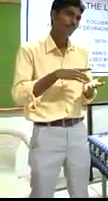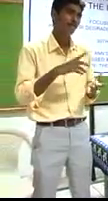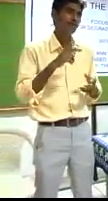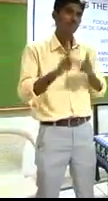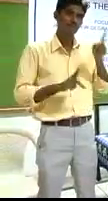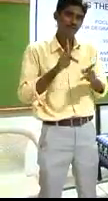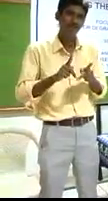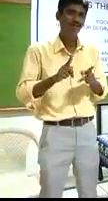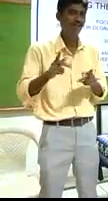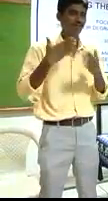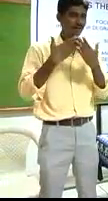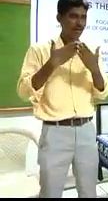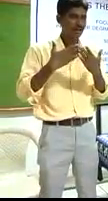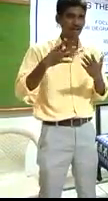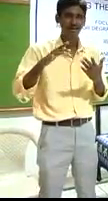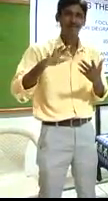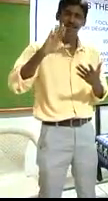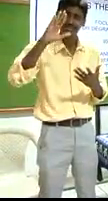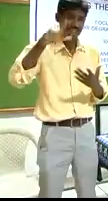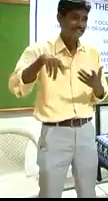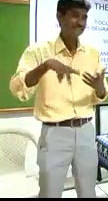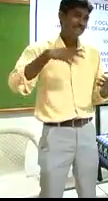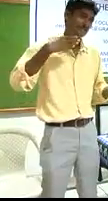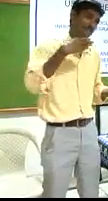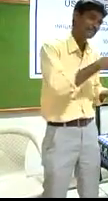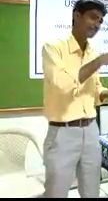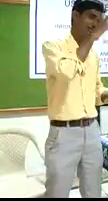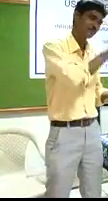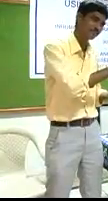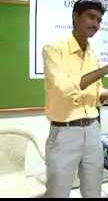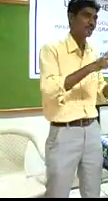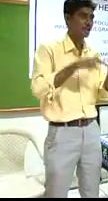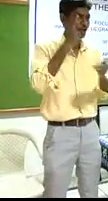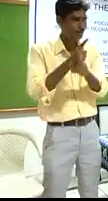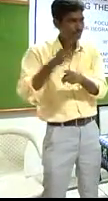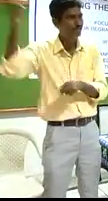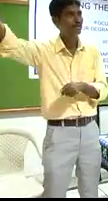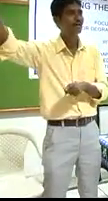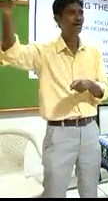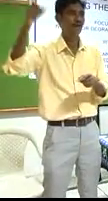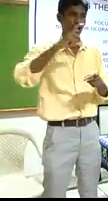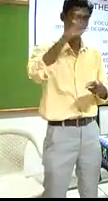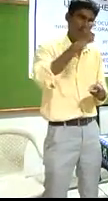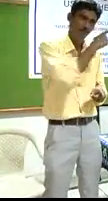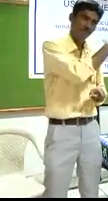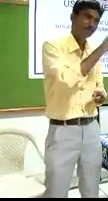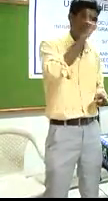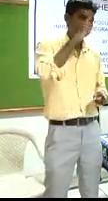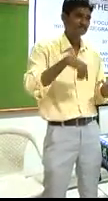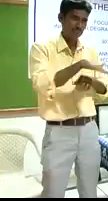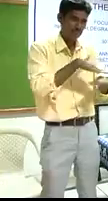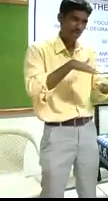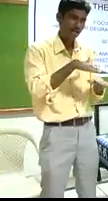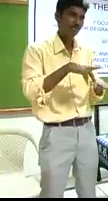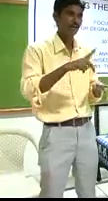Now in India they wanted to do it in Nalgonda, wanted to do it in Kadapa, in Andhra Pradesh. Now they are planning to do